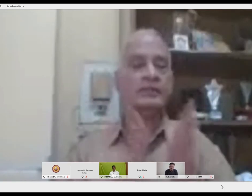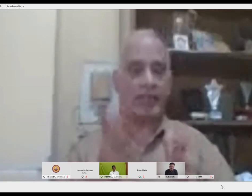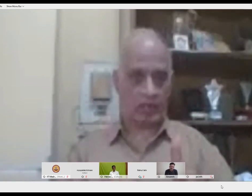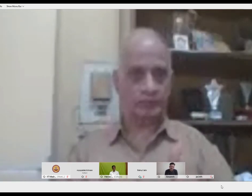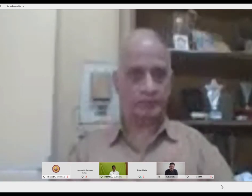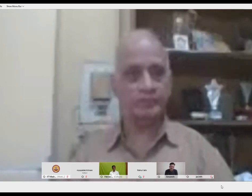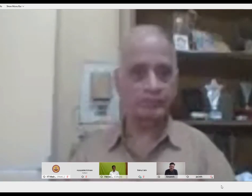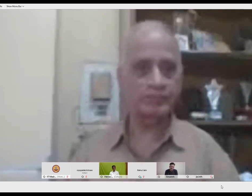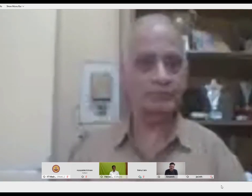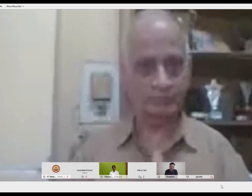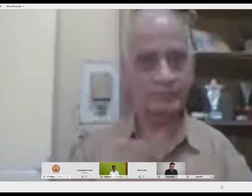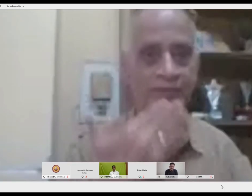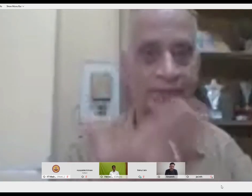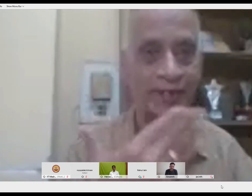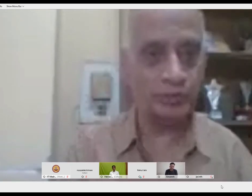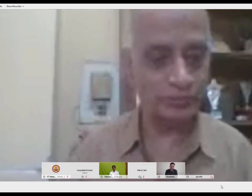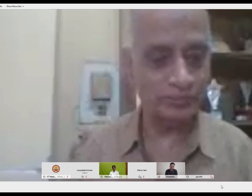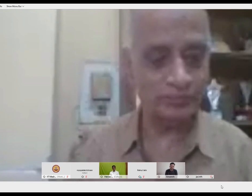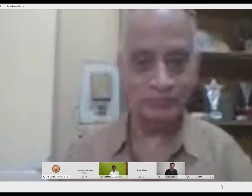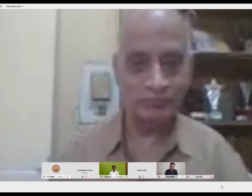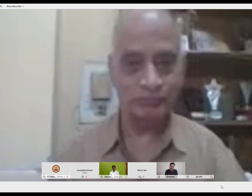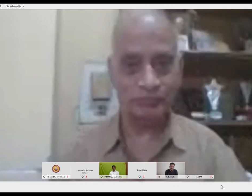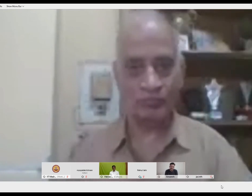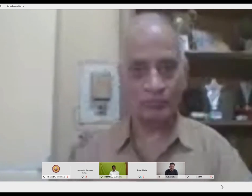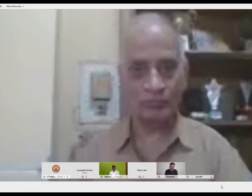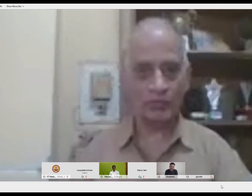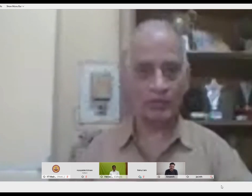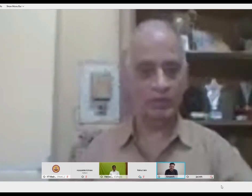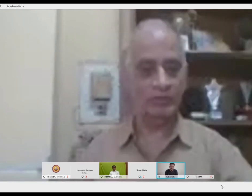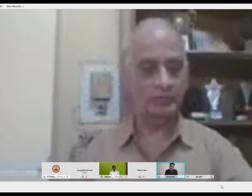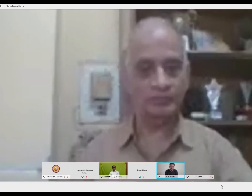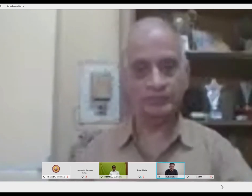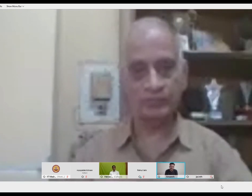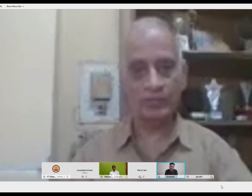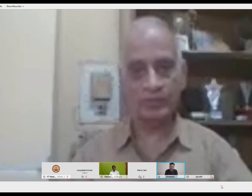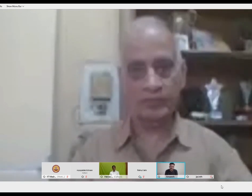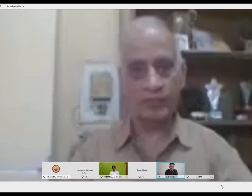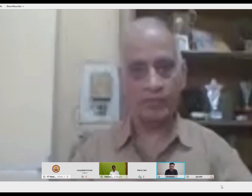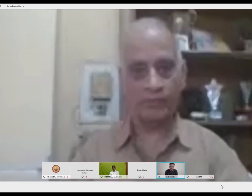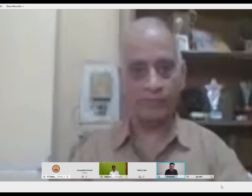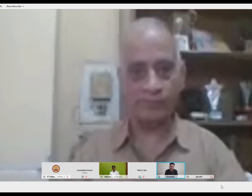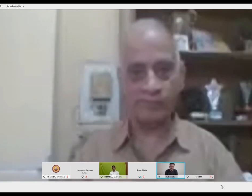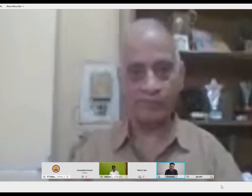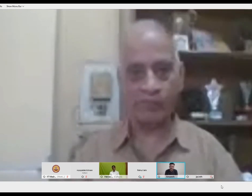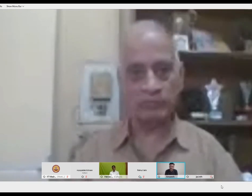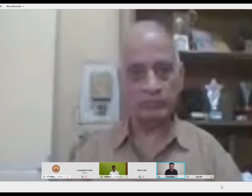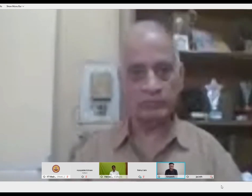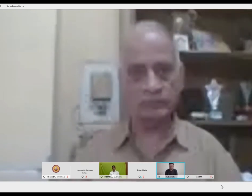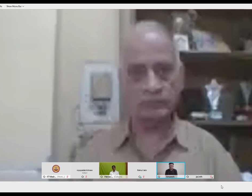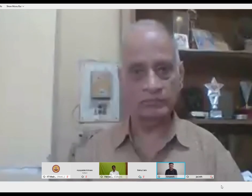So there are a lot of issues that the deaf people are facing due to the absence and due to the non